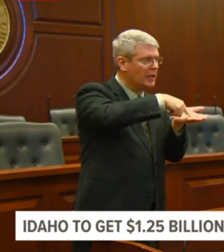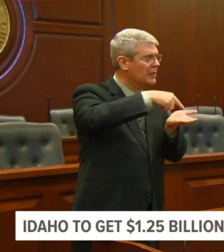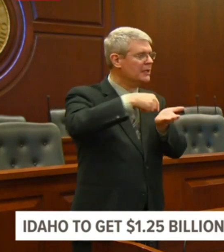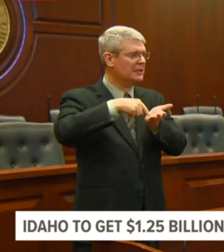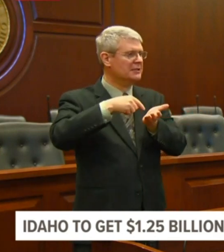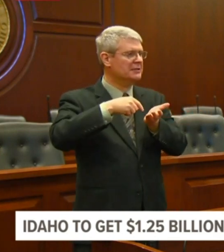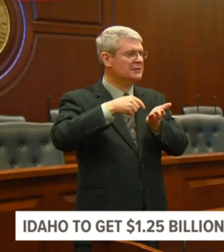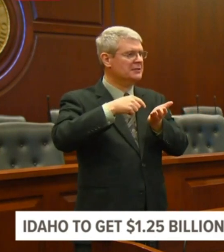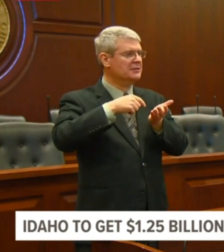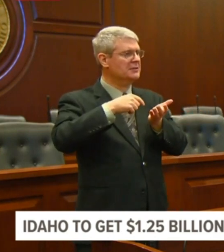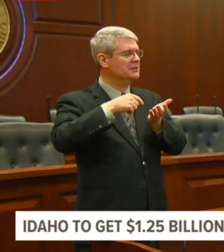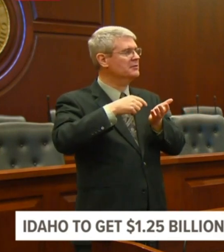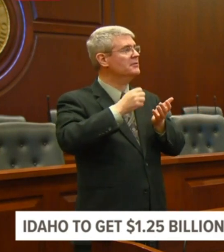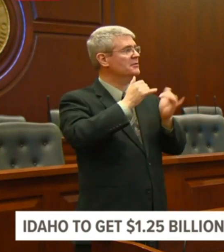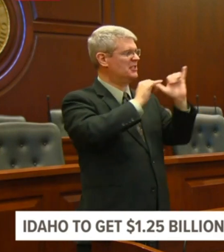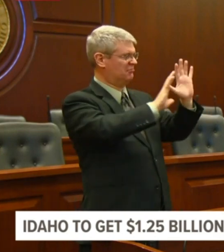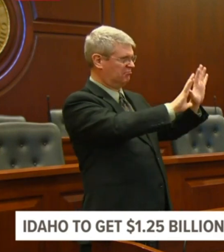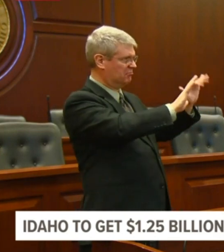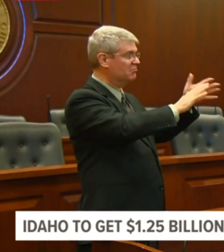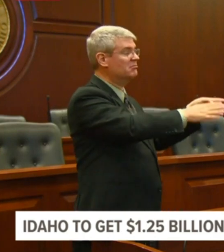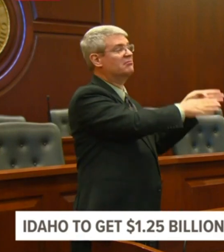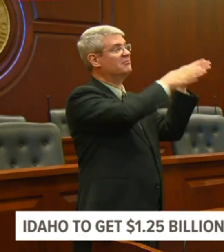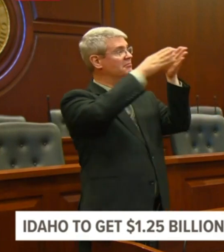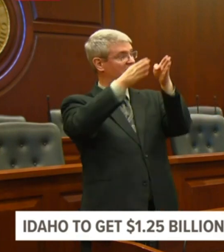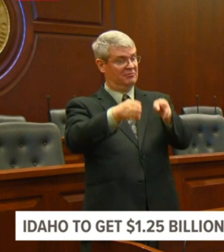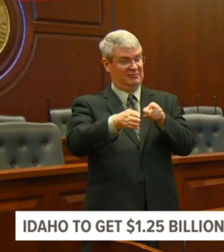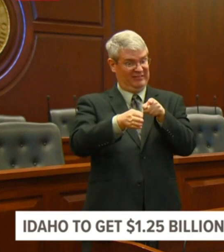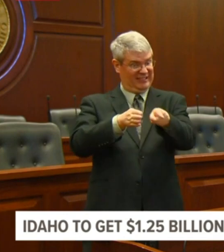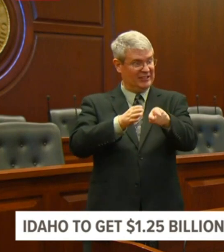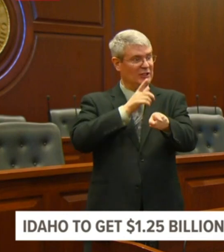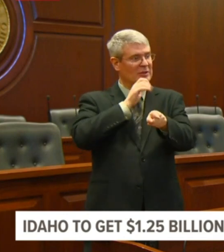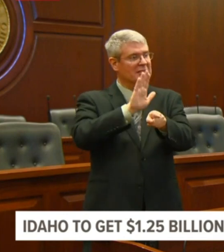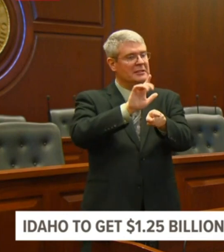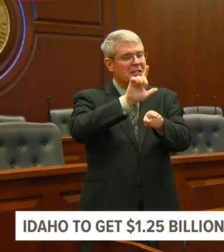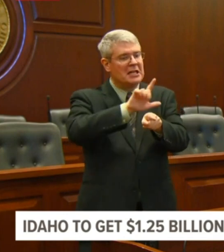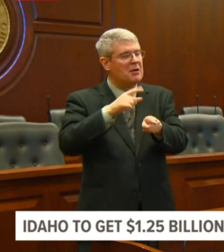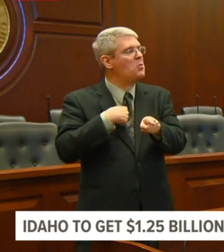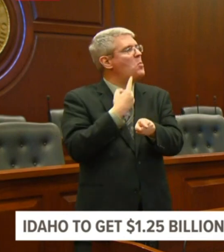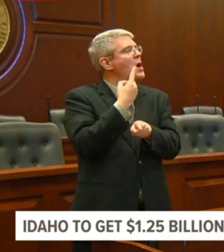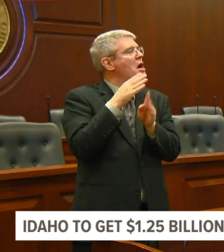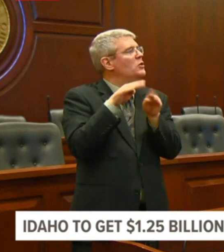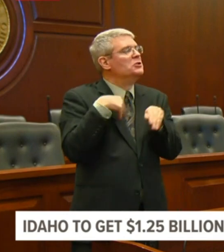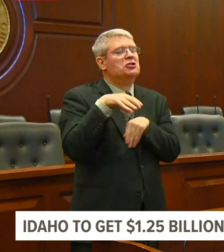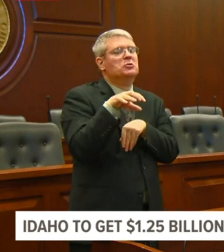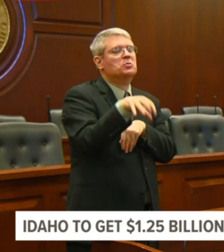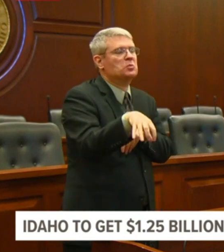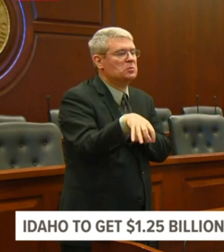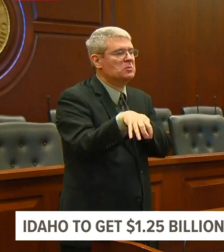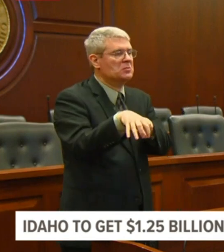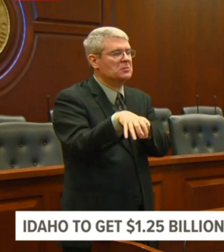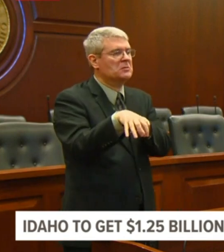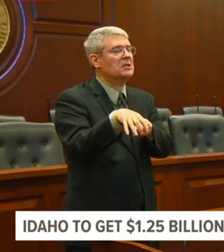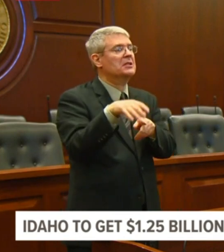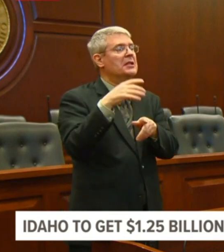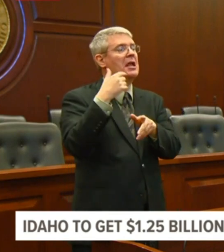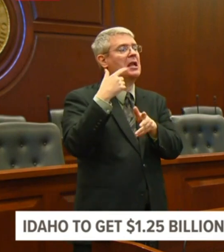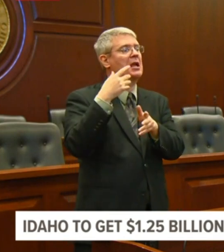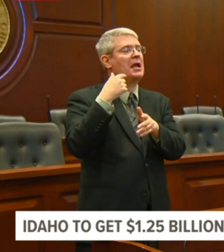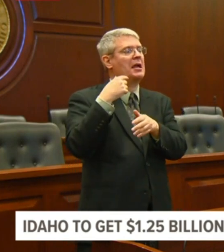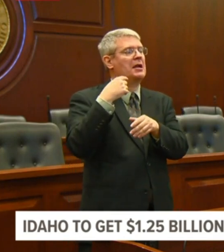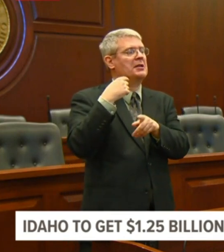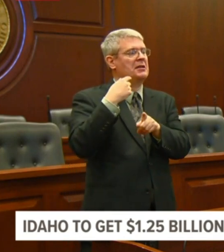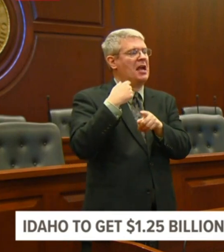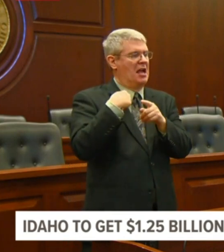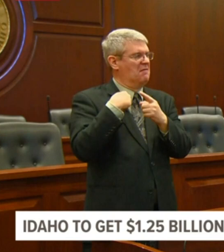five or one rentals and what we can do to help them. But that's one side of the issue. The other side of the